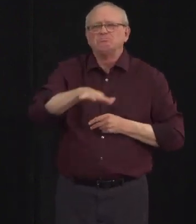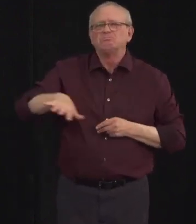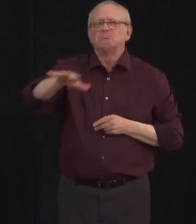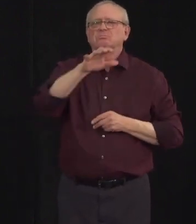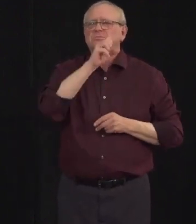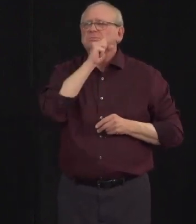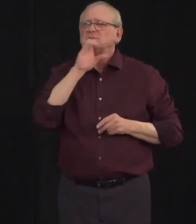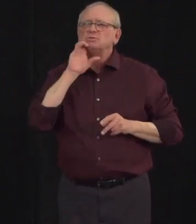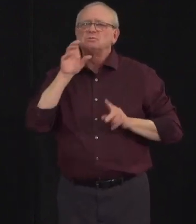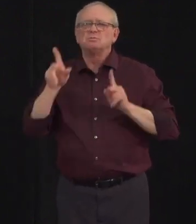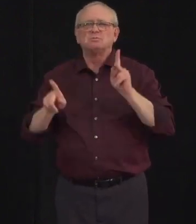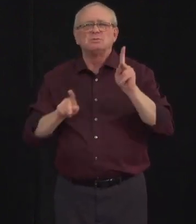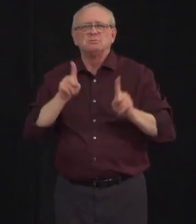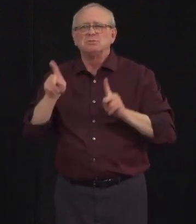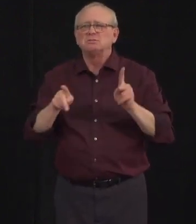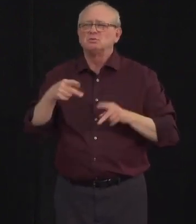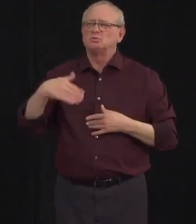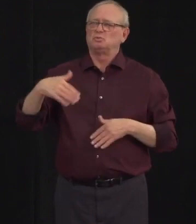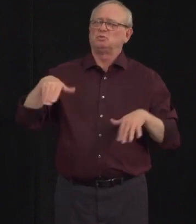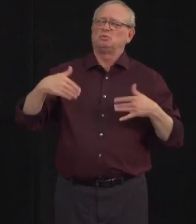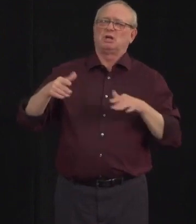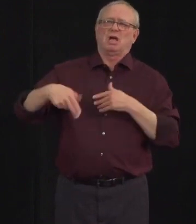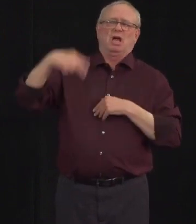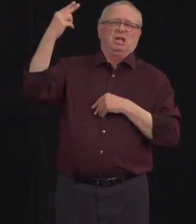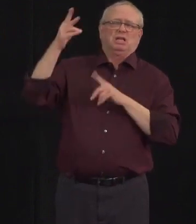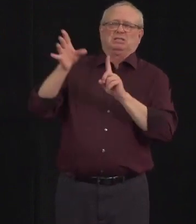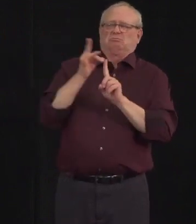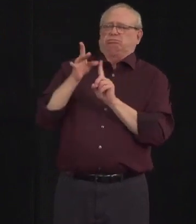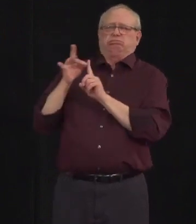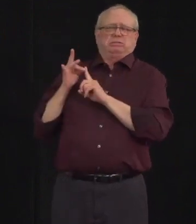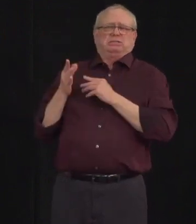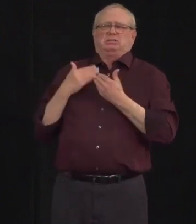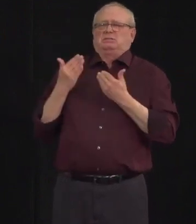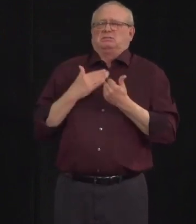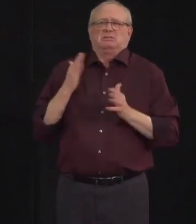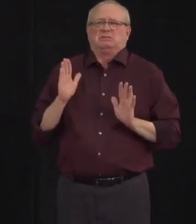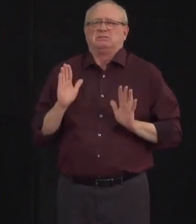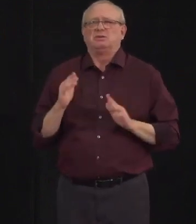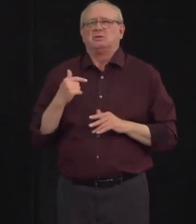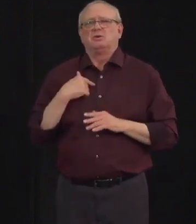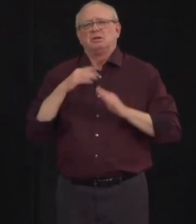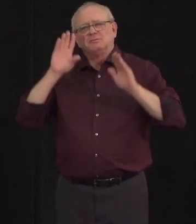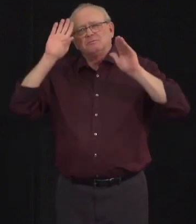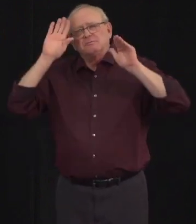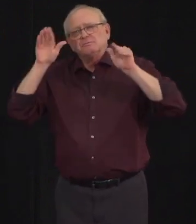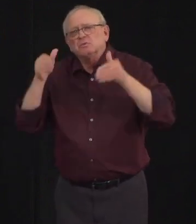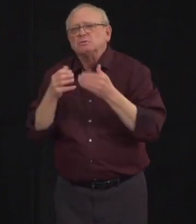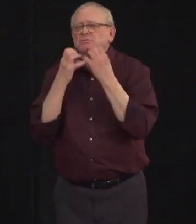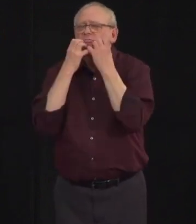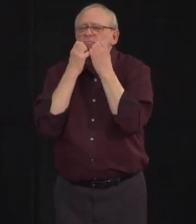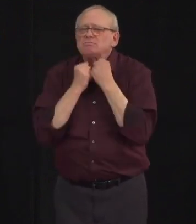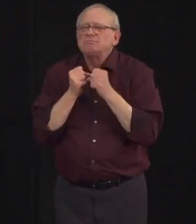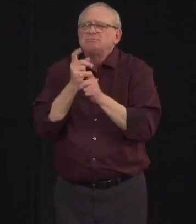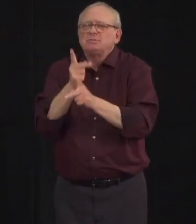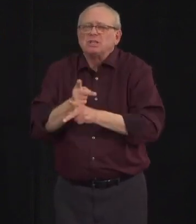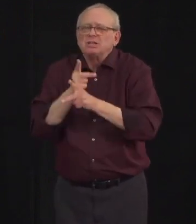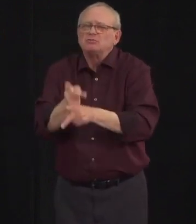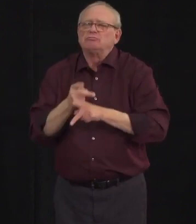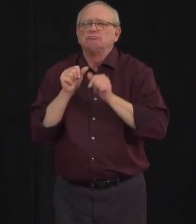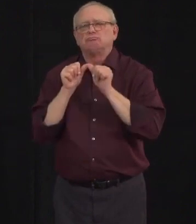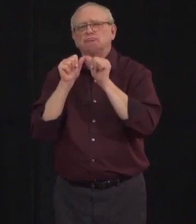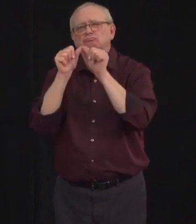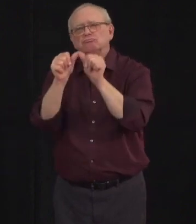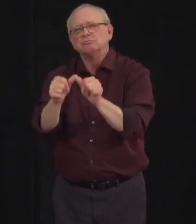COVID-19. The ACCA is thankful for the open dialogue we have with Alberta Health and Alberta Health Services. We sincerely